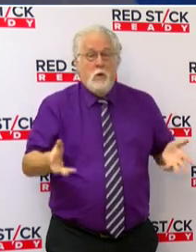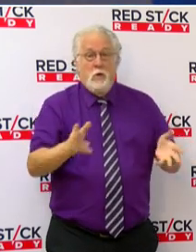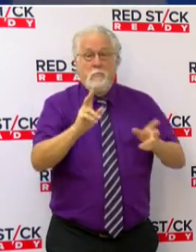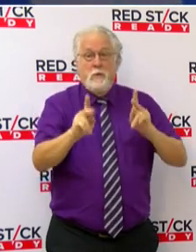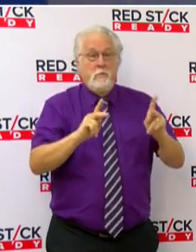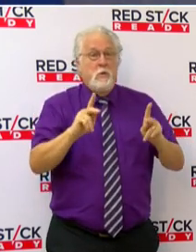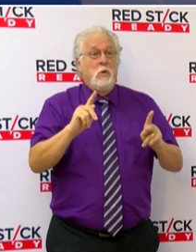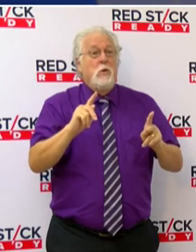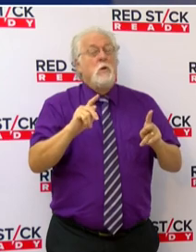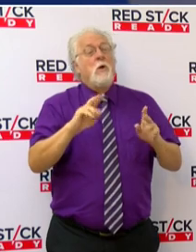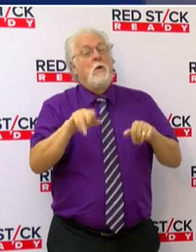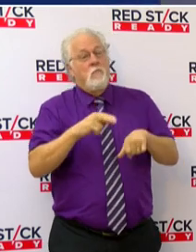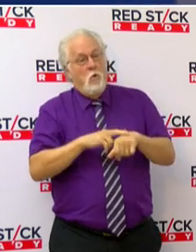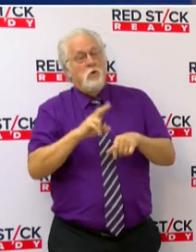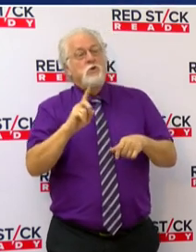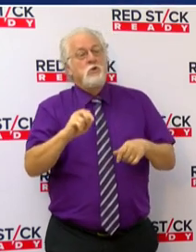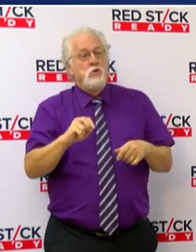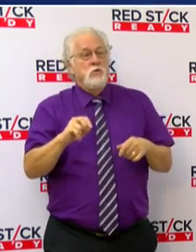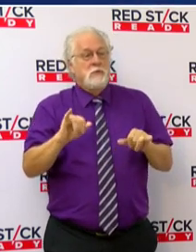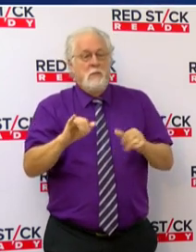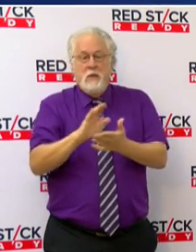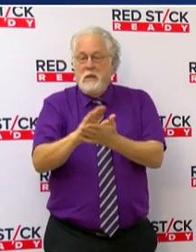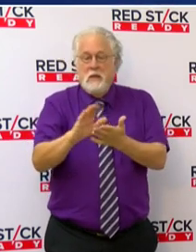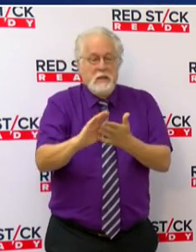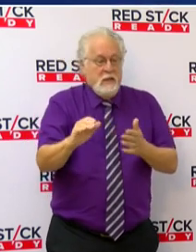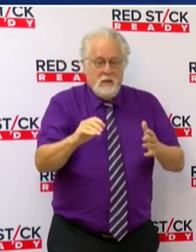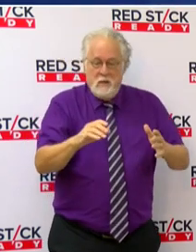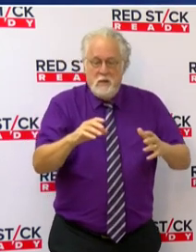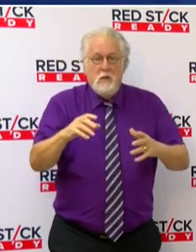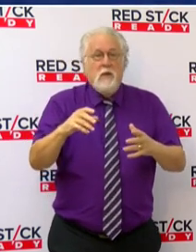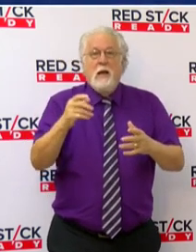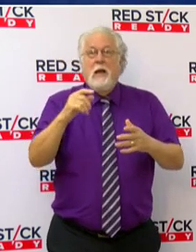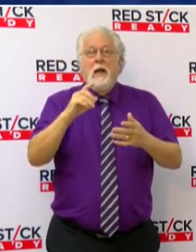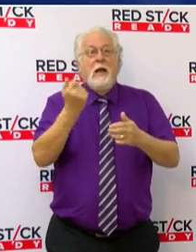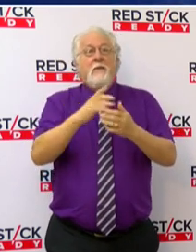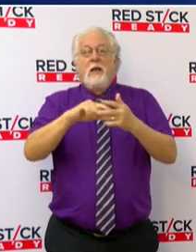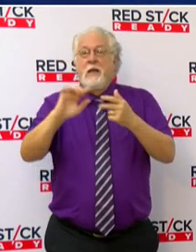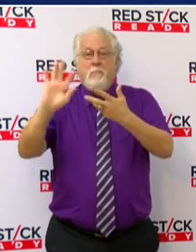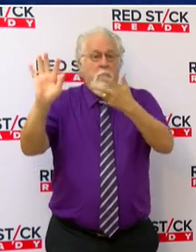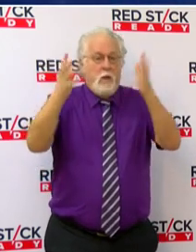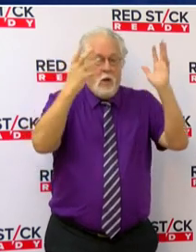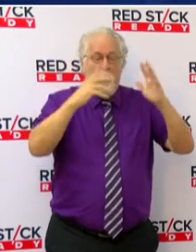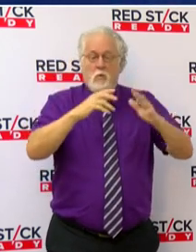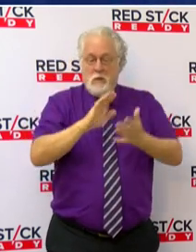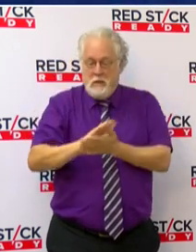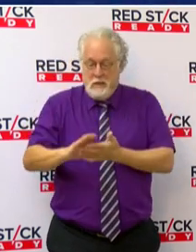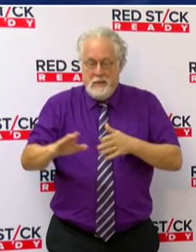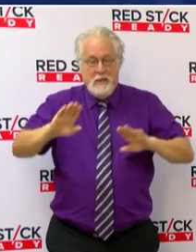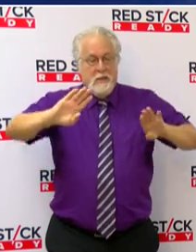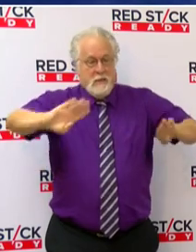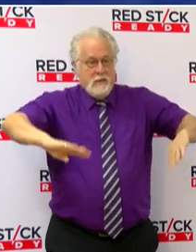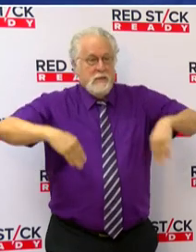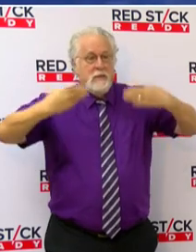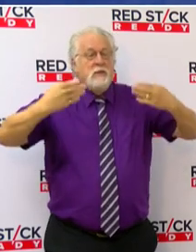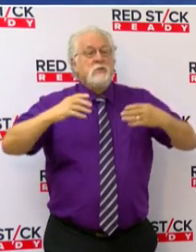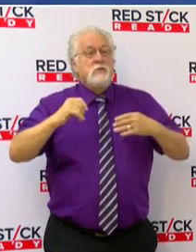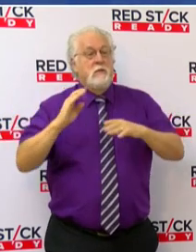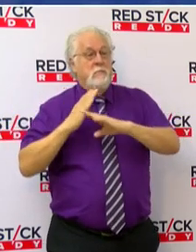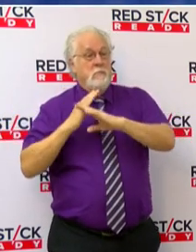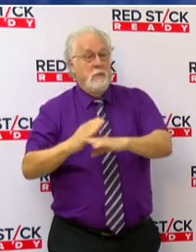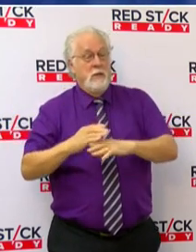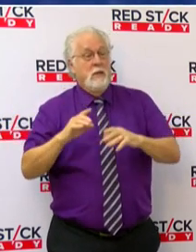residents, of course, to do the same. Clean up anything in your yards and ditches today that could inhibit drainage.